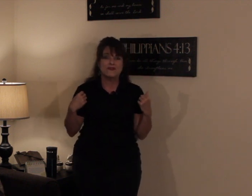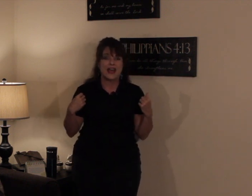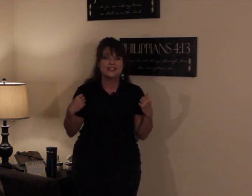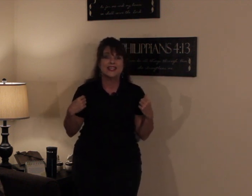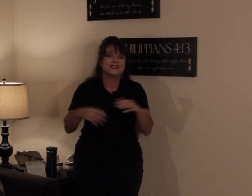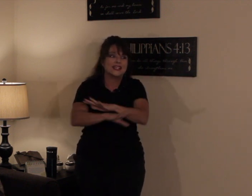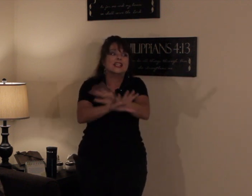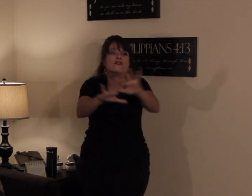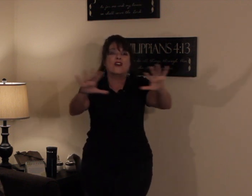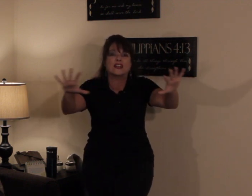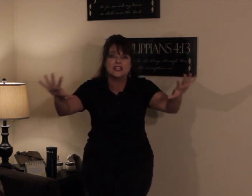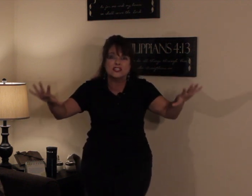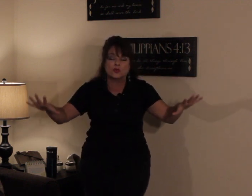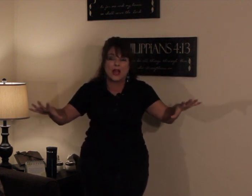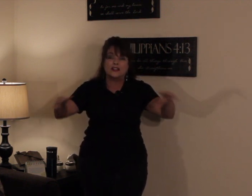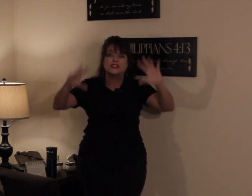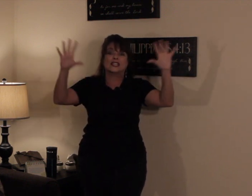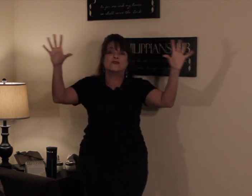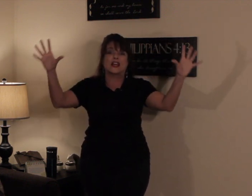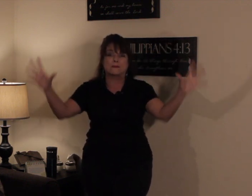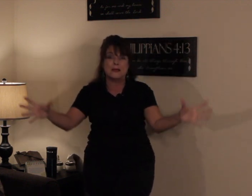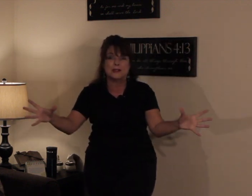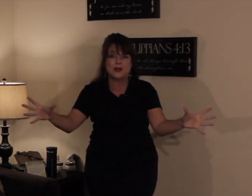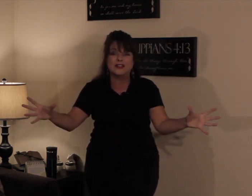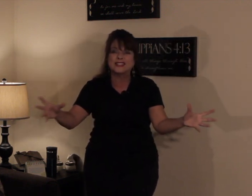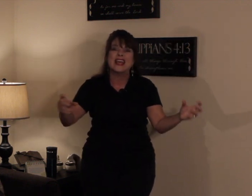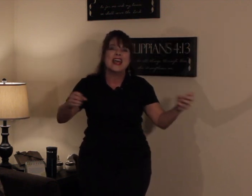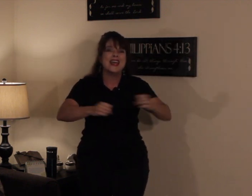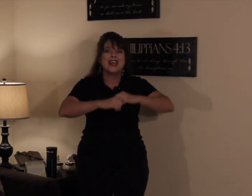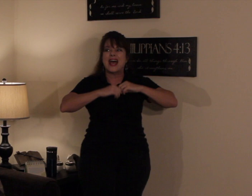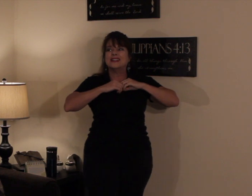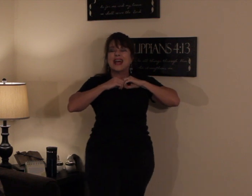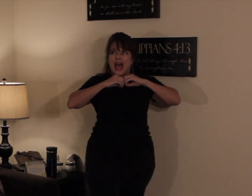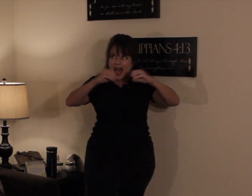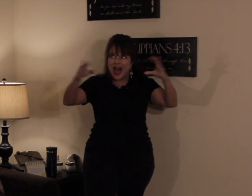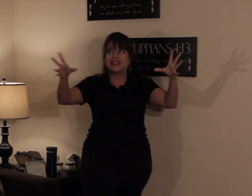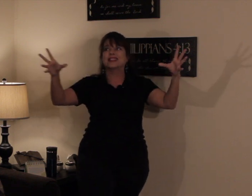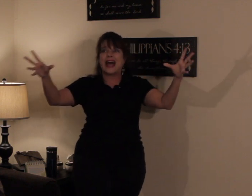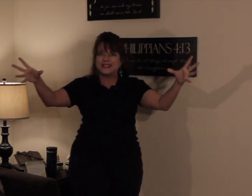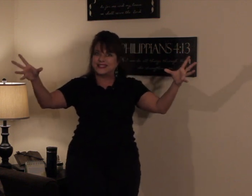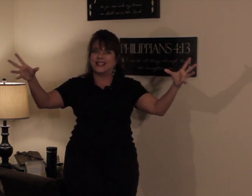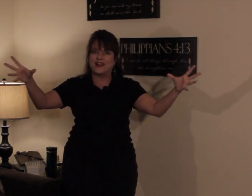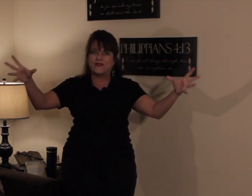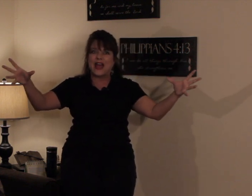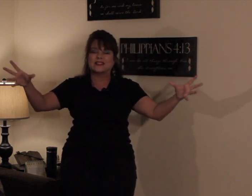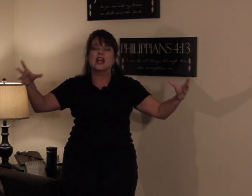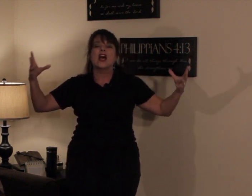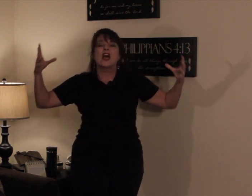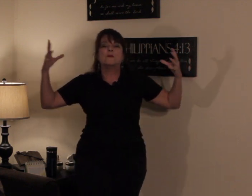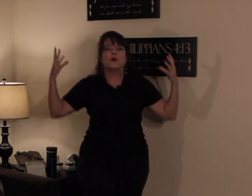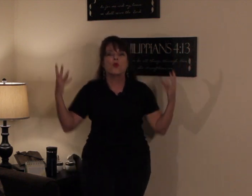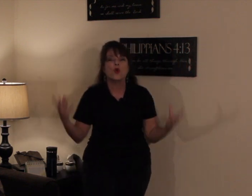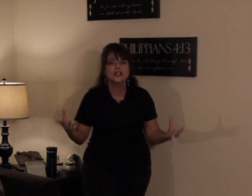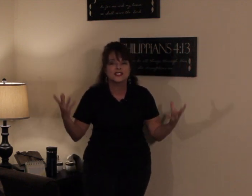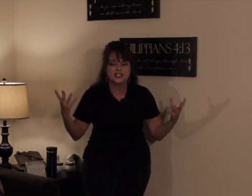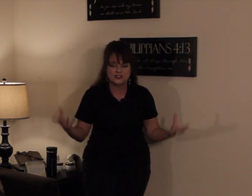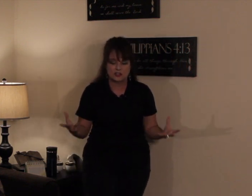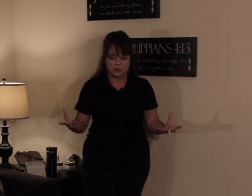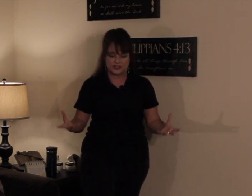affects us, it can affect things around us, it can affect people around us, it has lasting effects. But what does the Lord